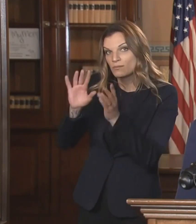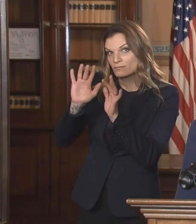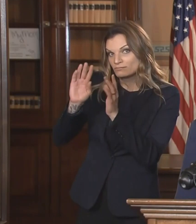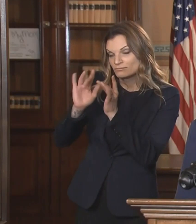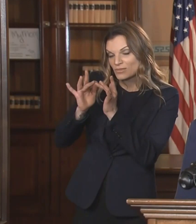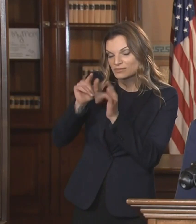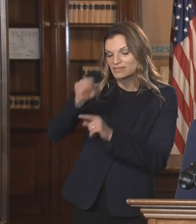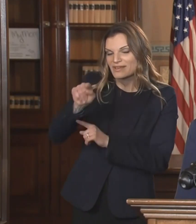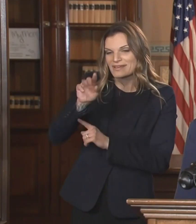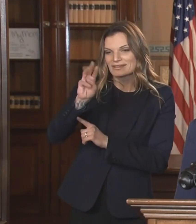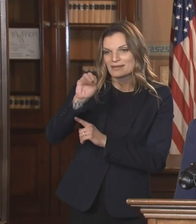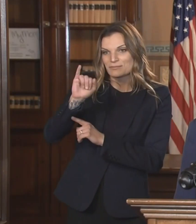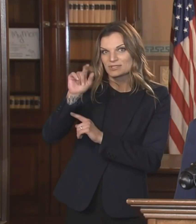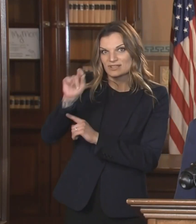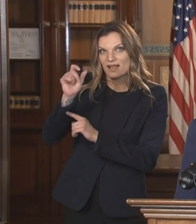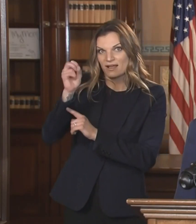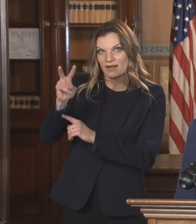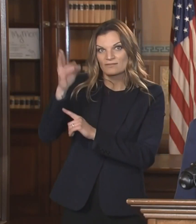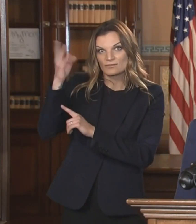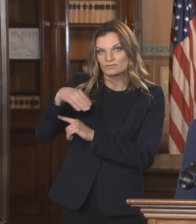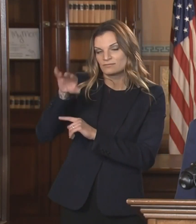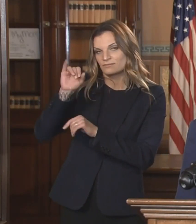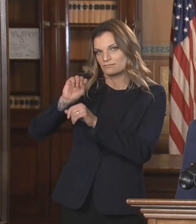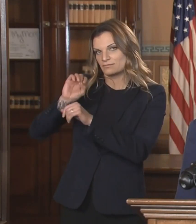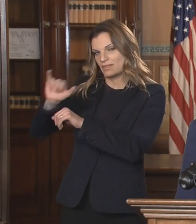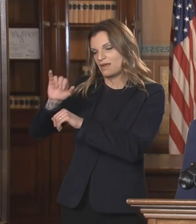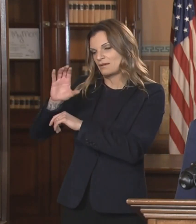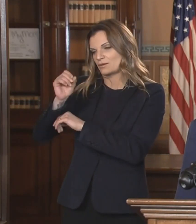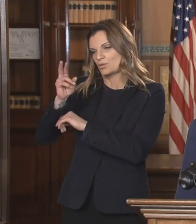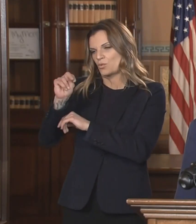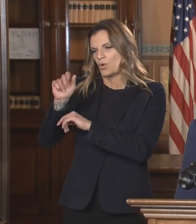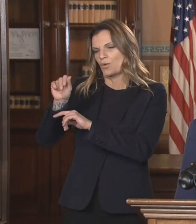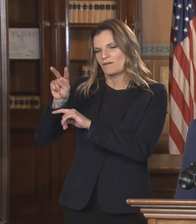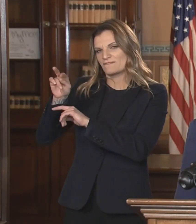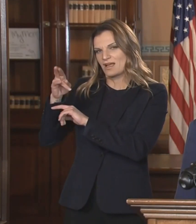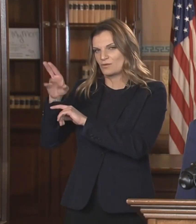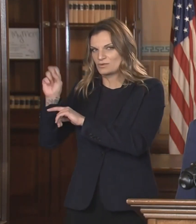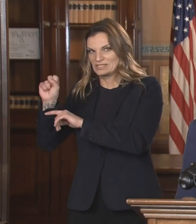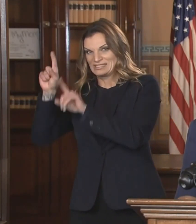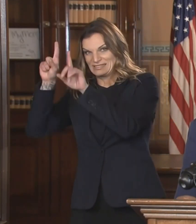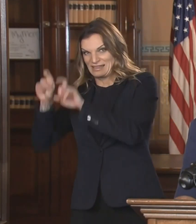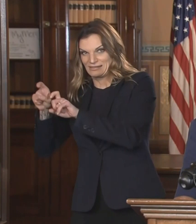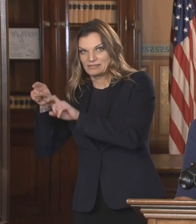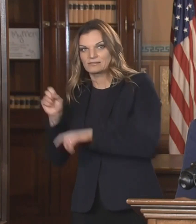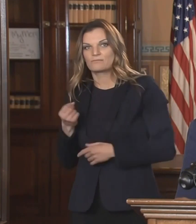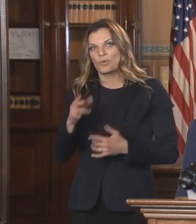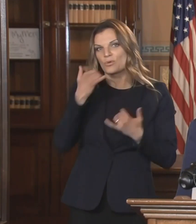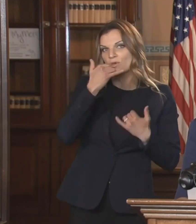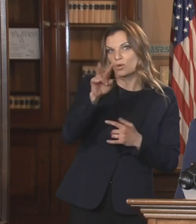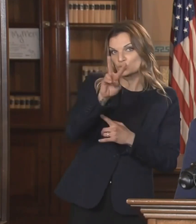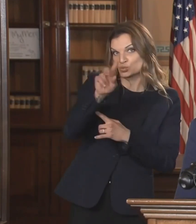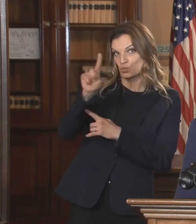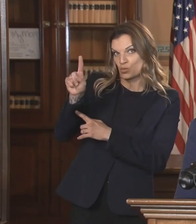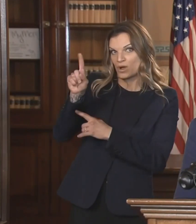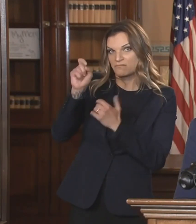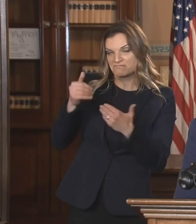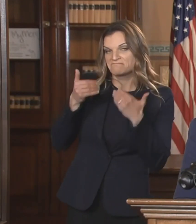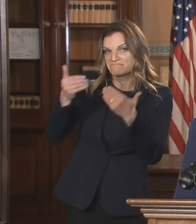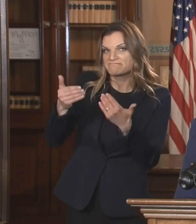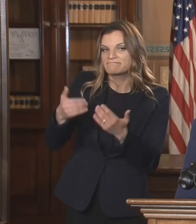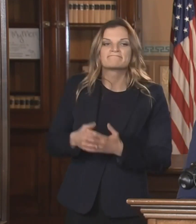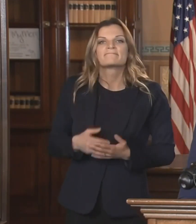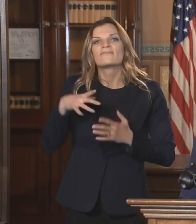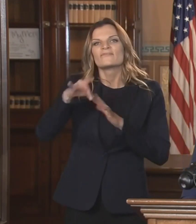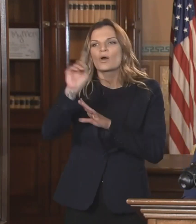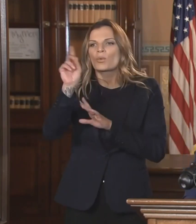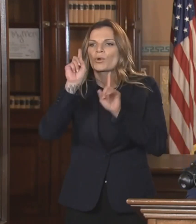.michigan.gov forward slash coronavirus test, or you can call 211 for assistance in finding a site